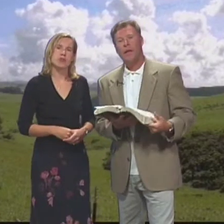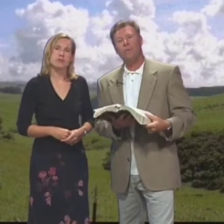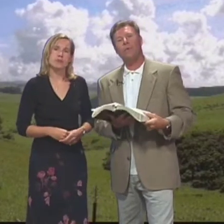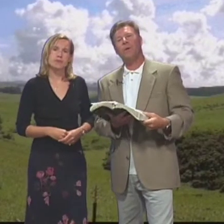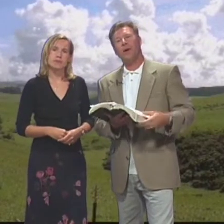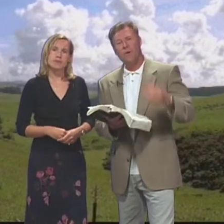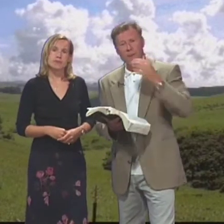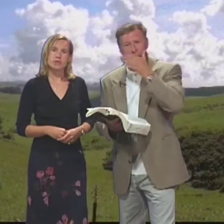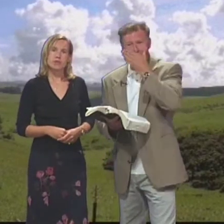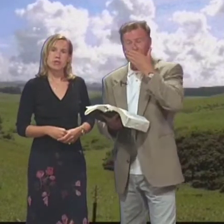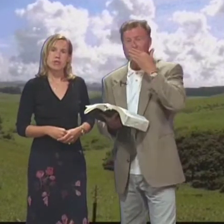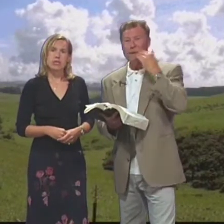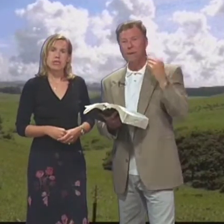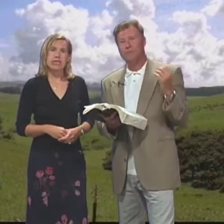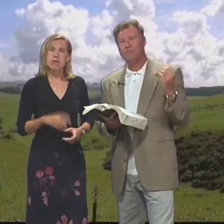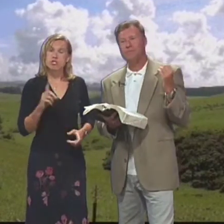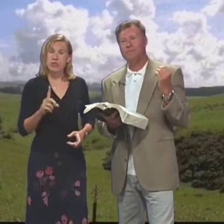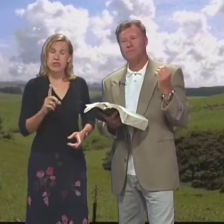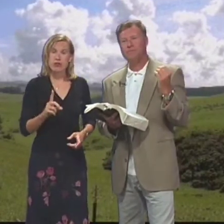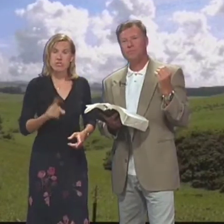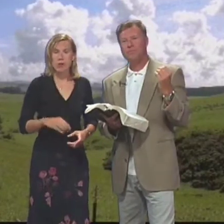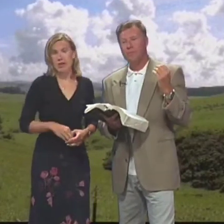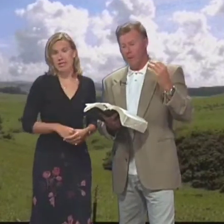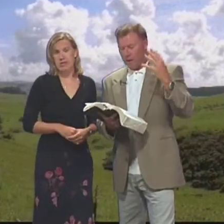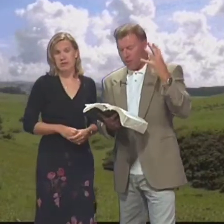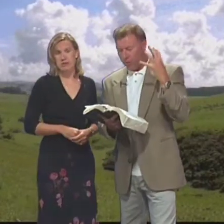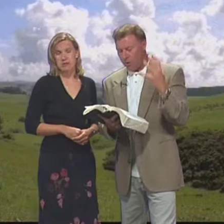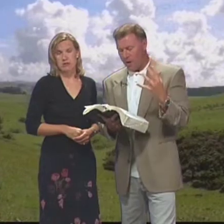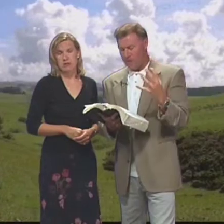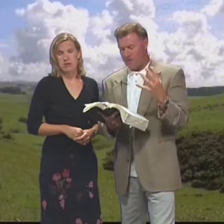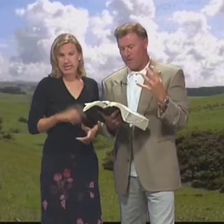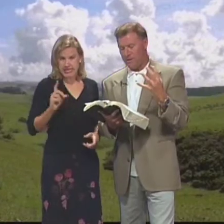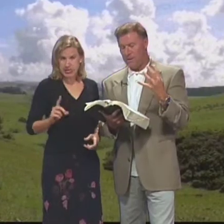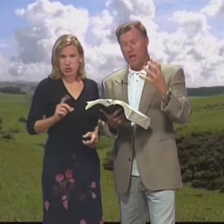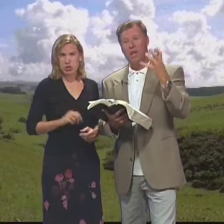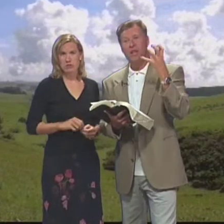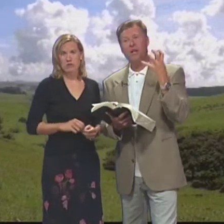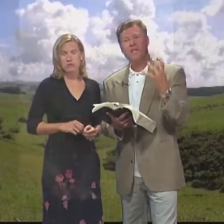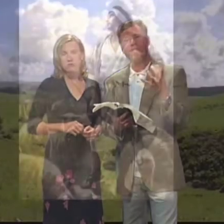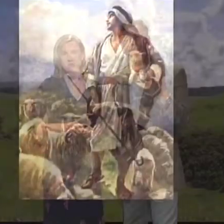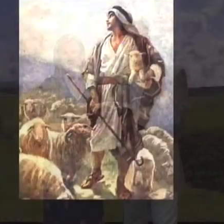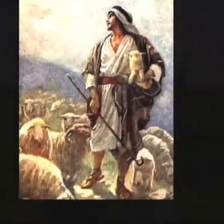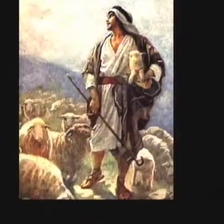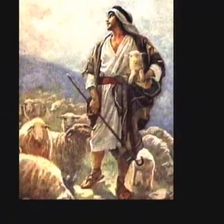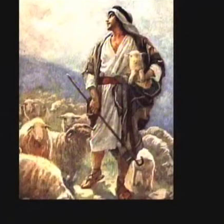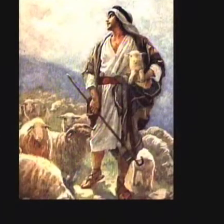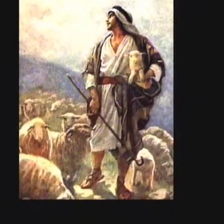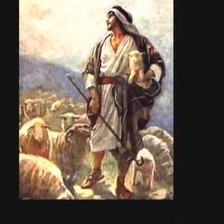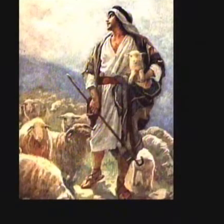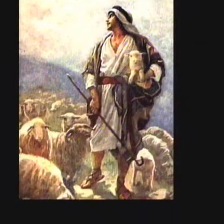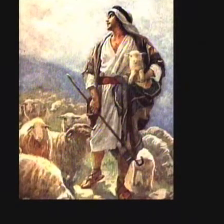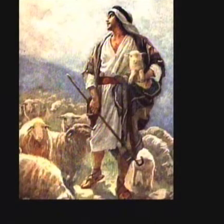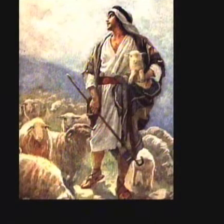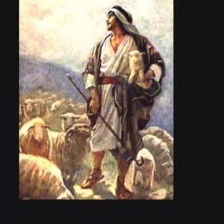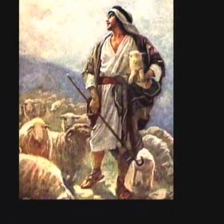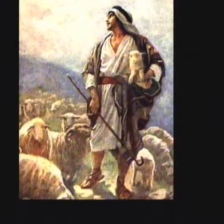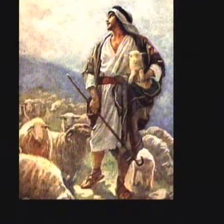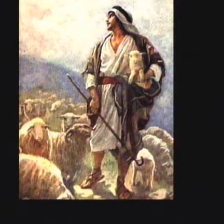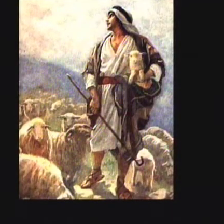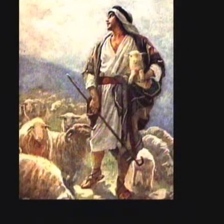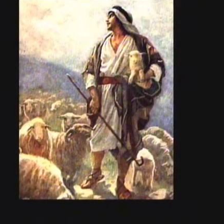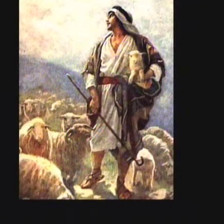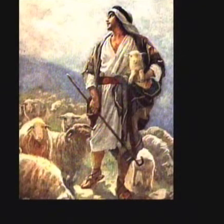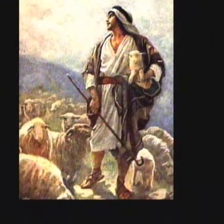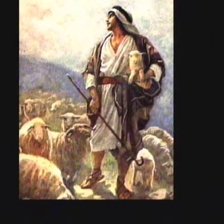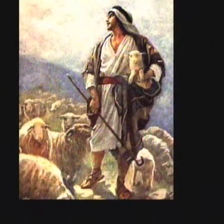Santo And we've got to remember Something here Debemos acordarnos algo aquí Christ Cristo The good shepherd El buen pastor Has brought us